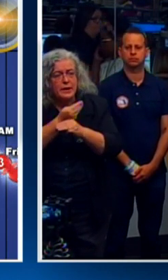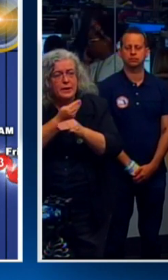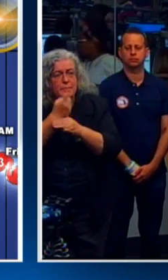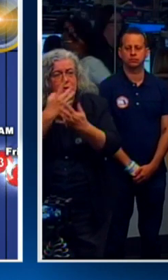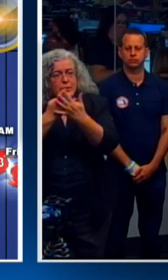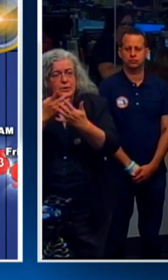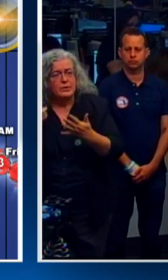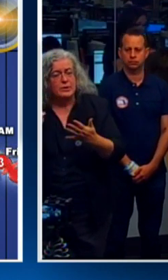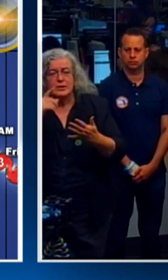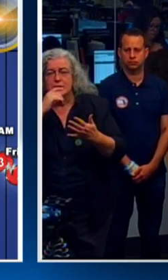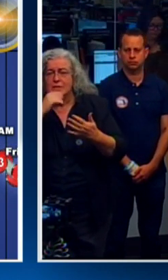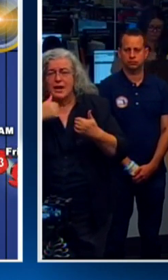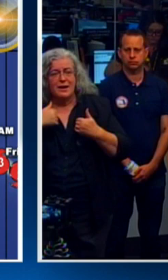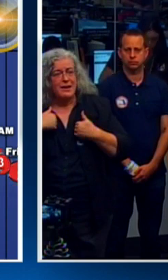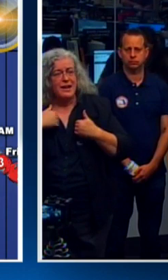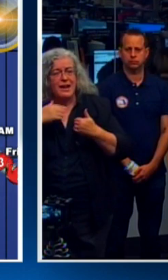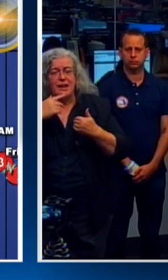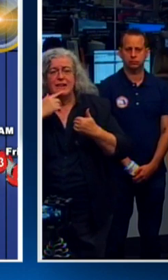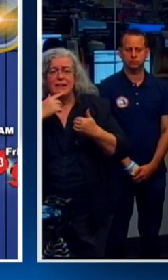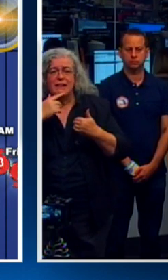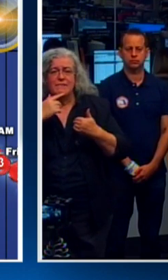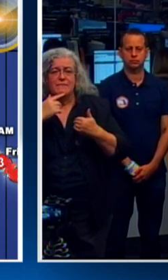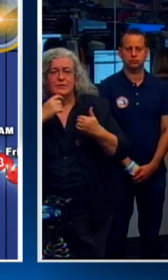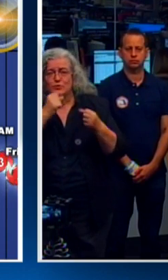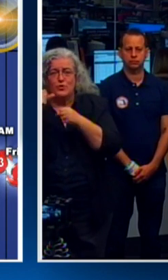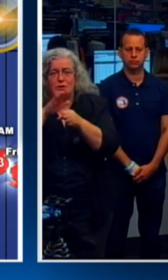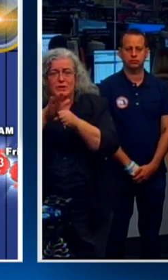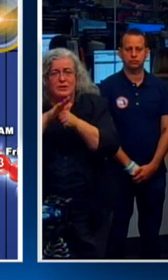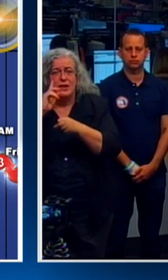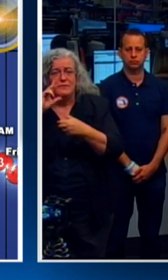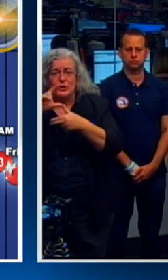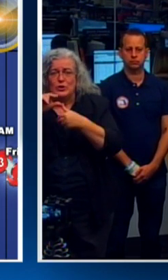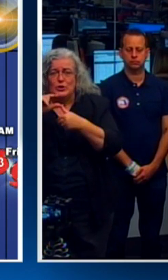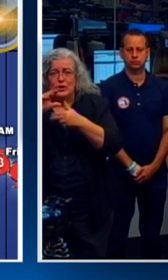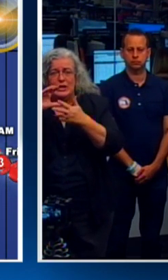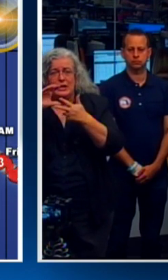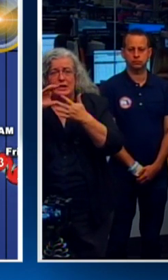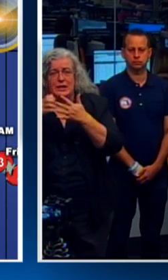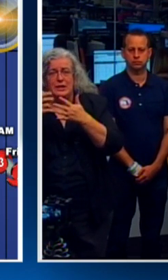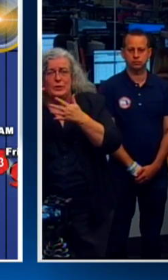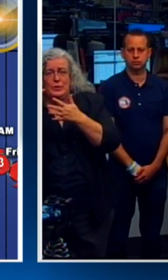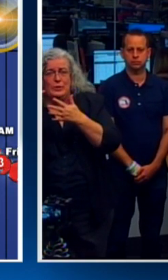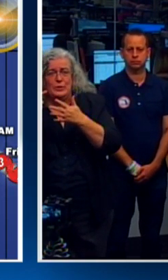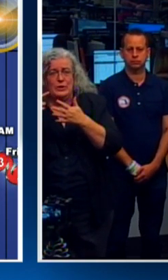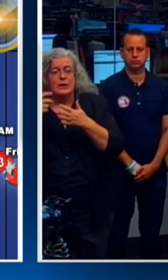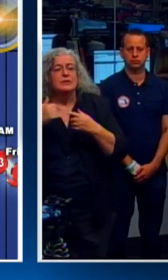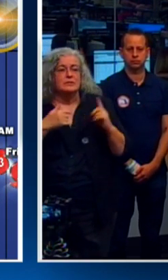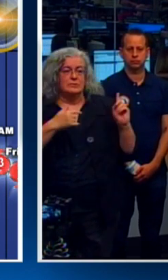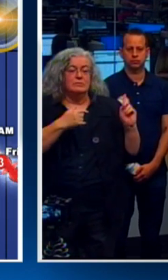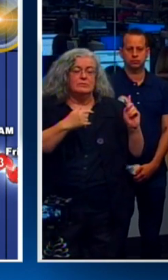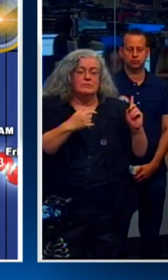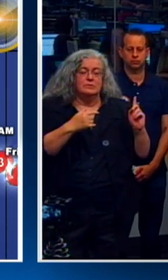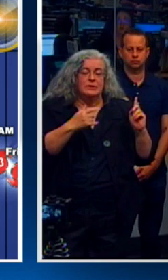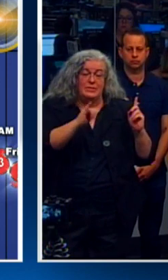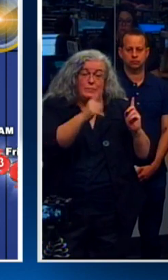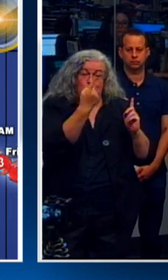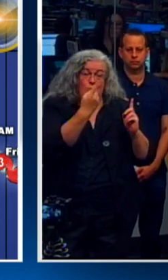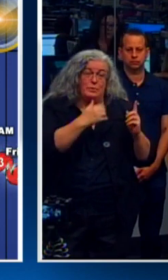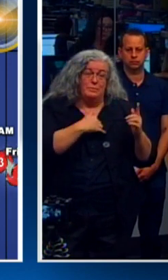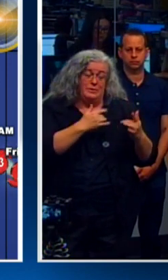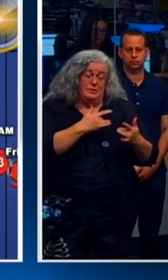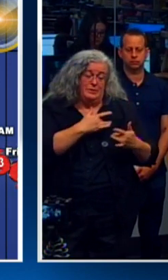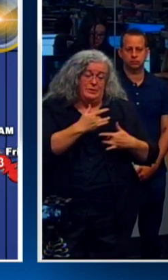some of these are federal facilities, but what are you guys doing about prisoners? Well, on our facilities, that was actually one of my concerns because I'm like, you know, and